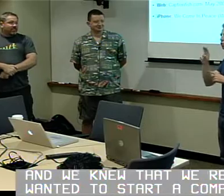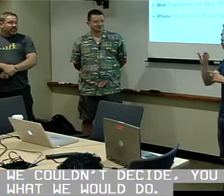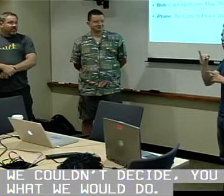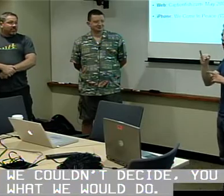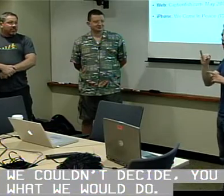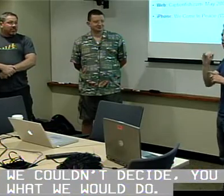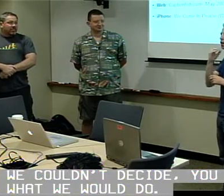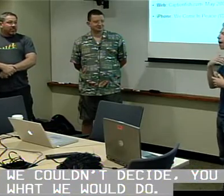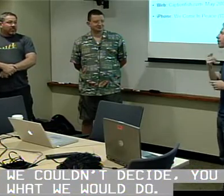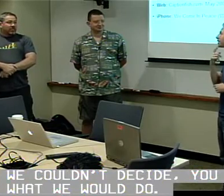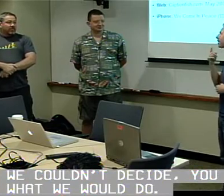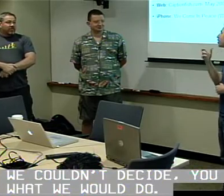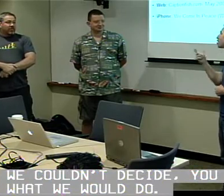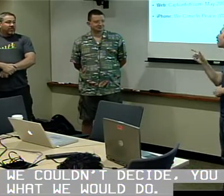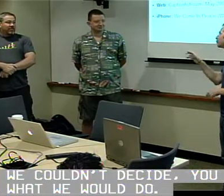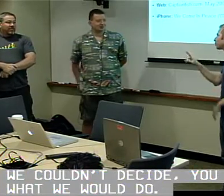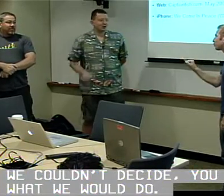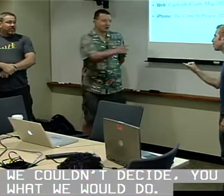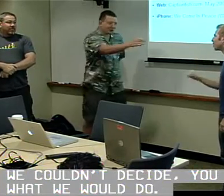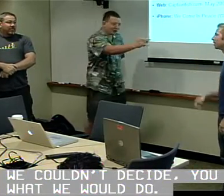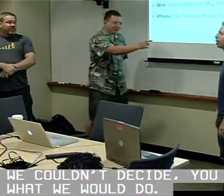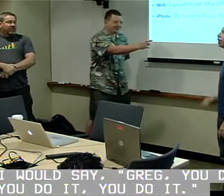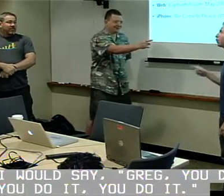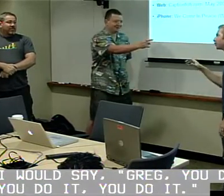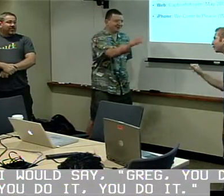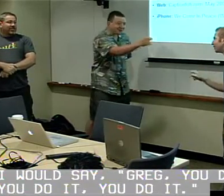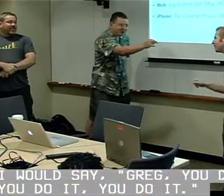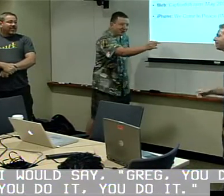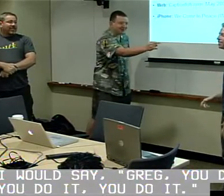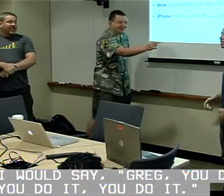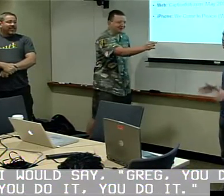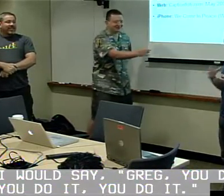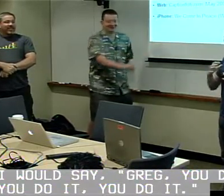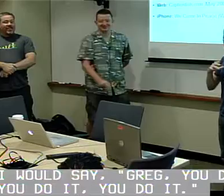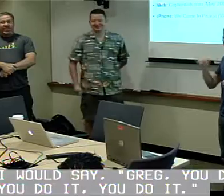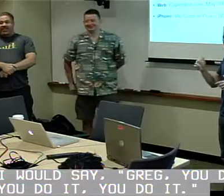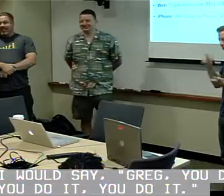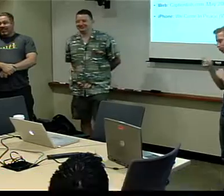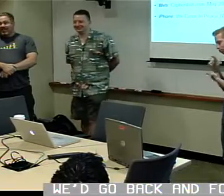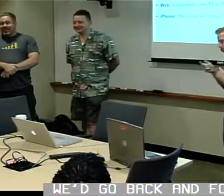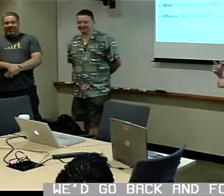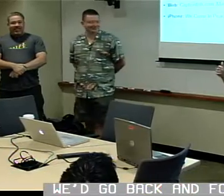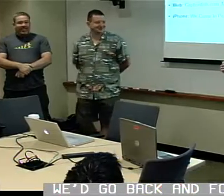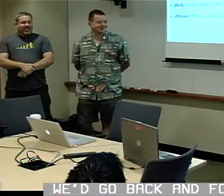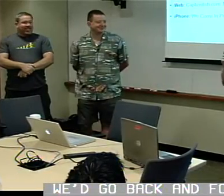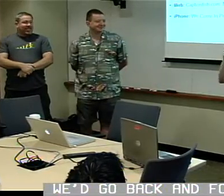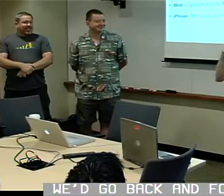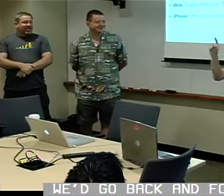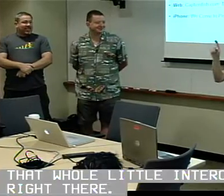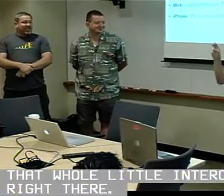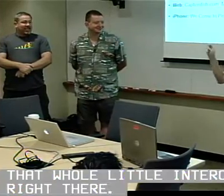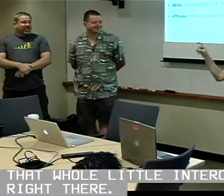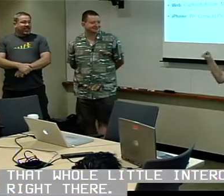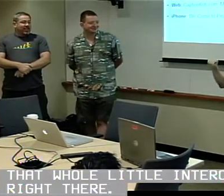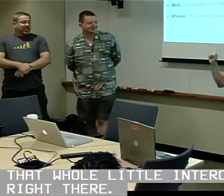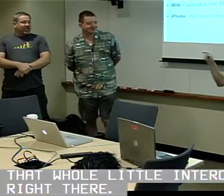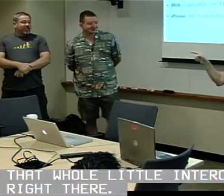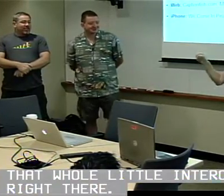We couldn't decide, you know, what we would do. I would say, Greg, you do it, you do it, you do it. would go back and forth, that whole little interchange right there.